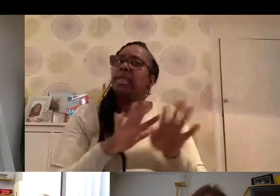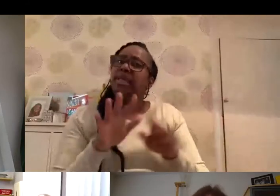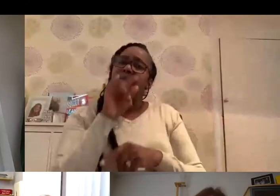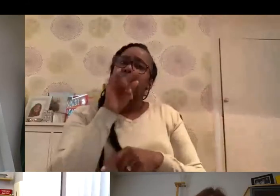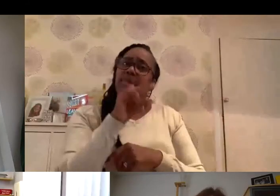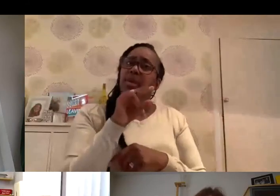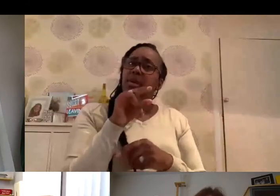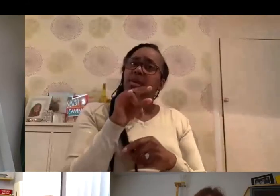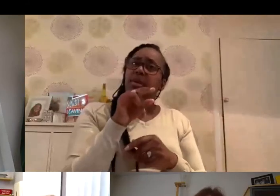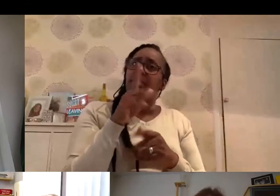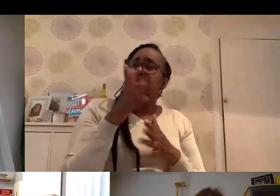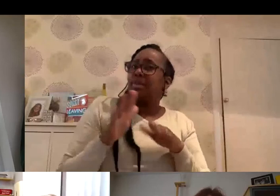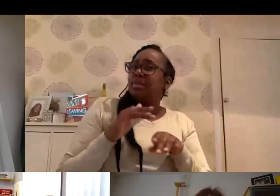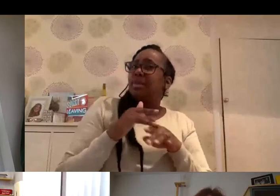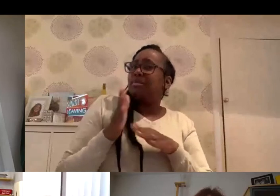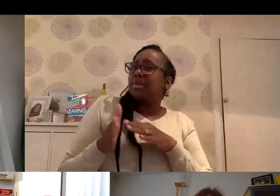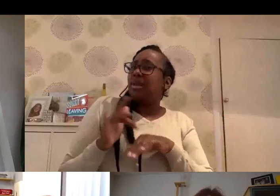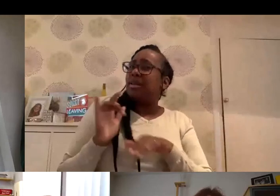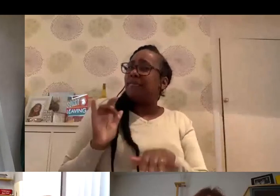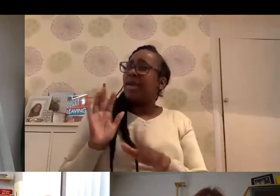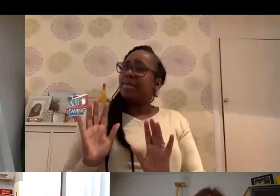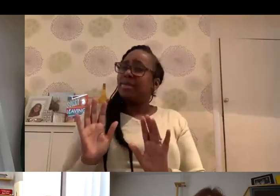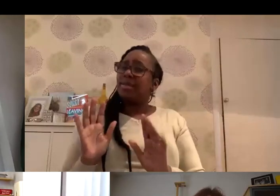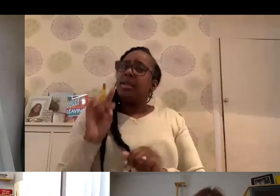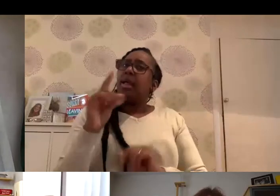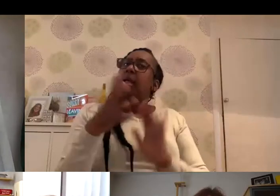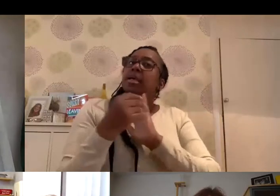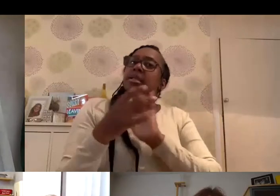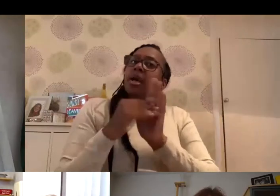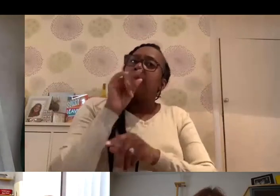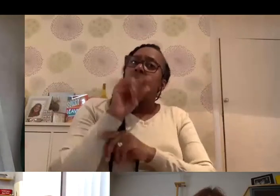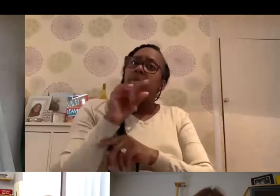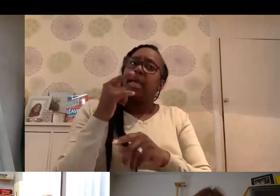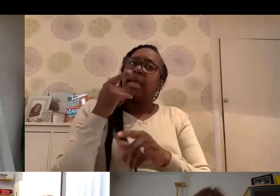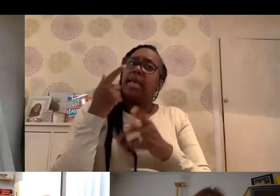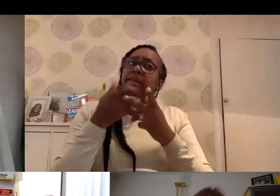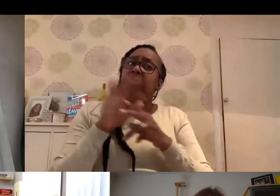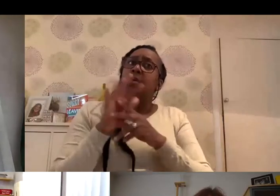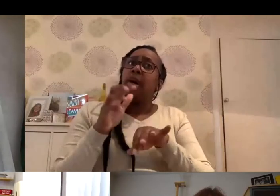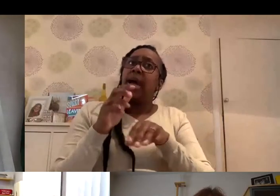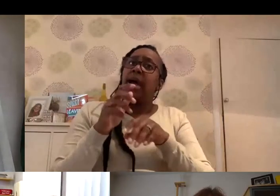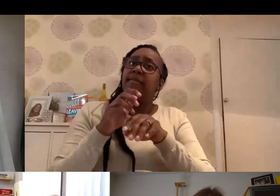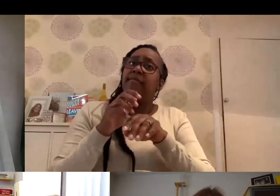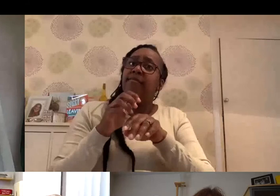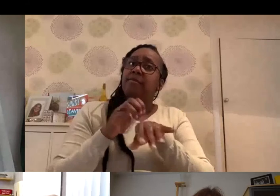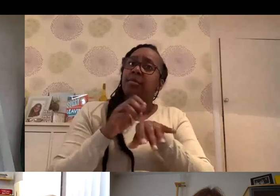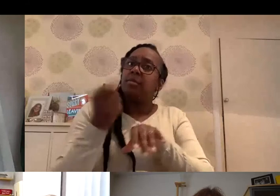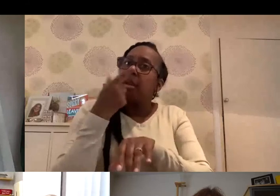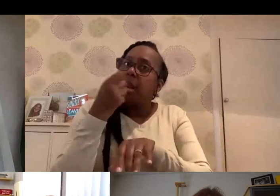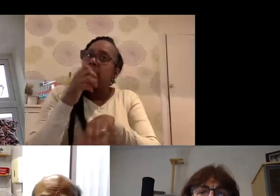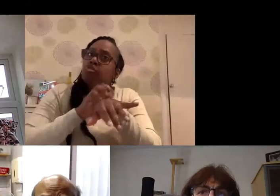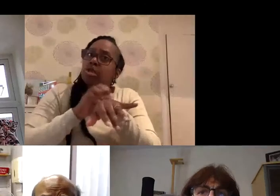and side effects. Yes. So in anaphylaxis, it is an, it's a medical emergency. If you had anaphylaxis, you know you had anaphylaxis because